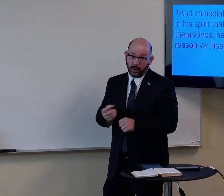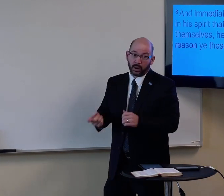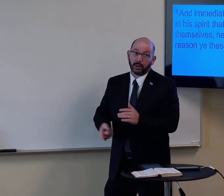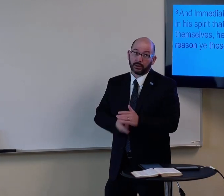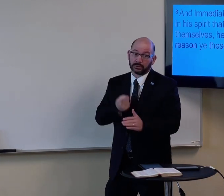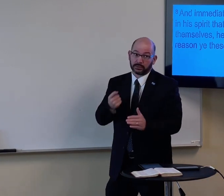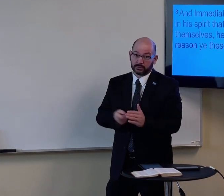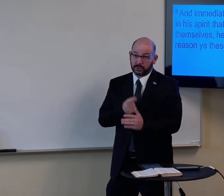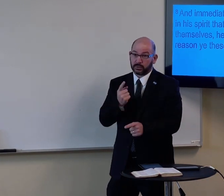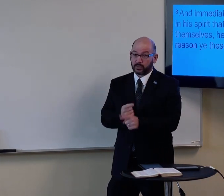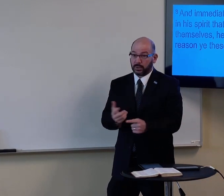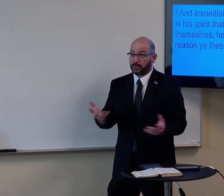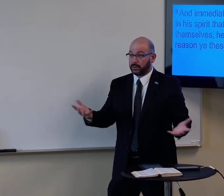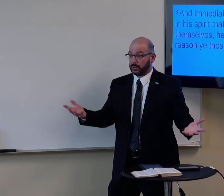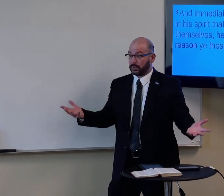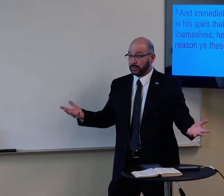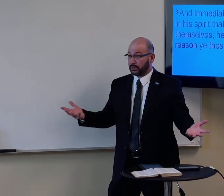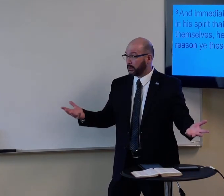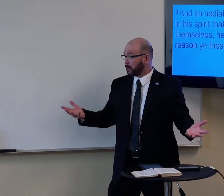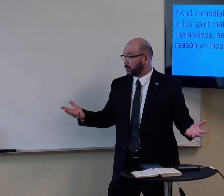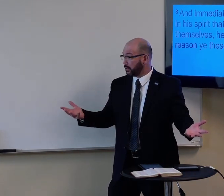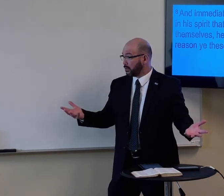you know, it's sad when the heart is hard.